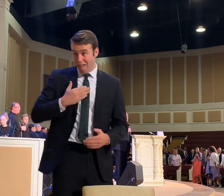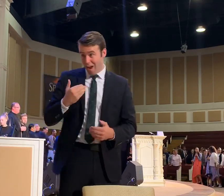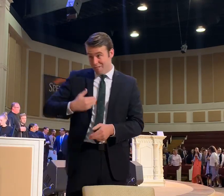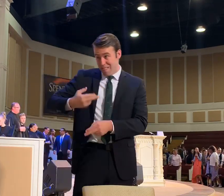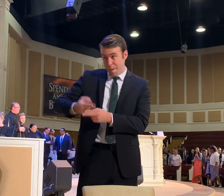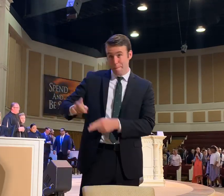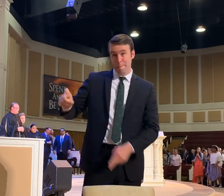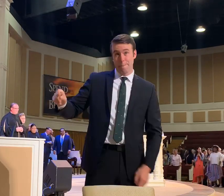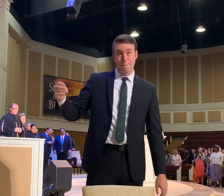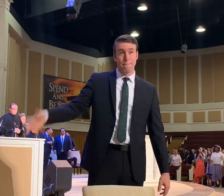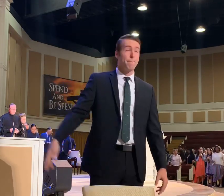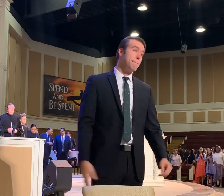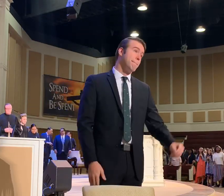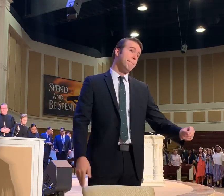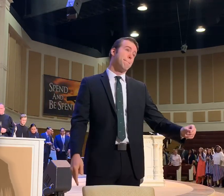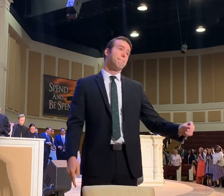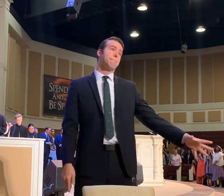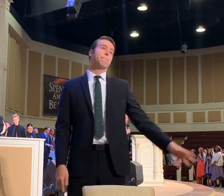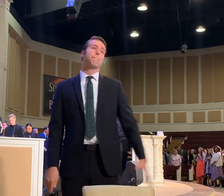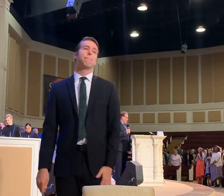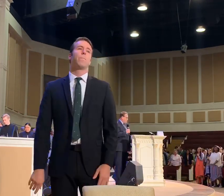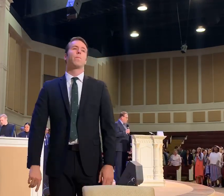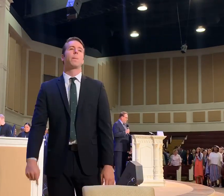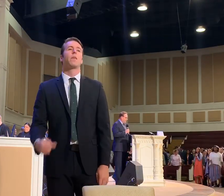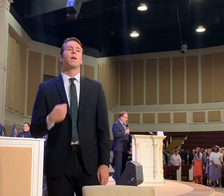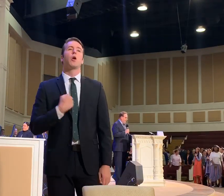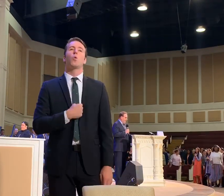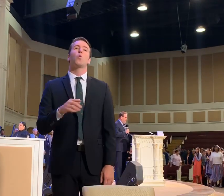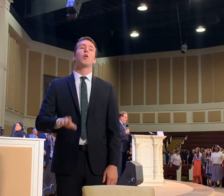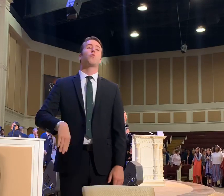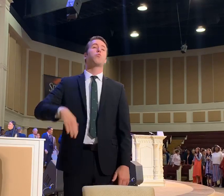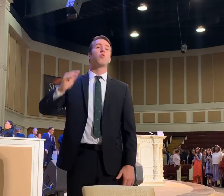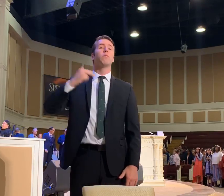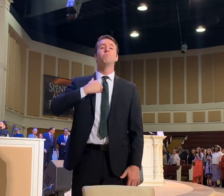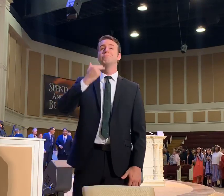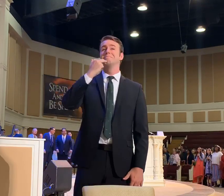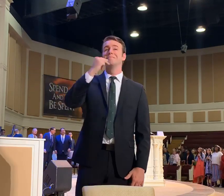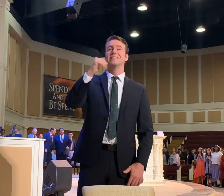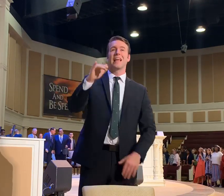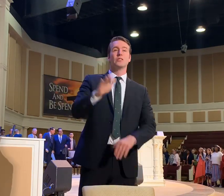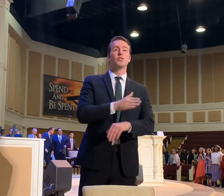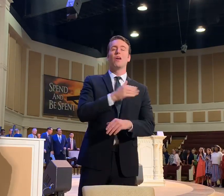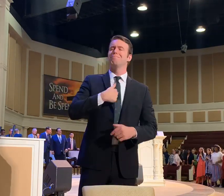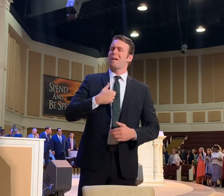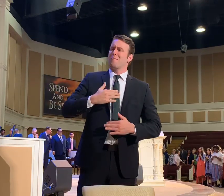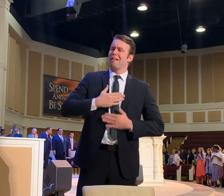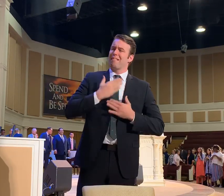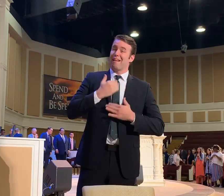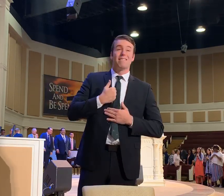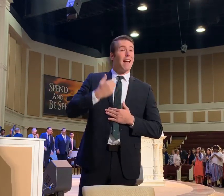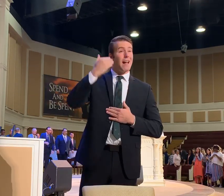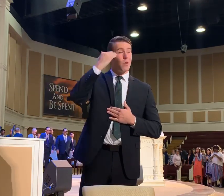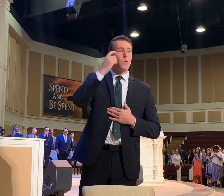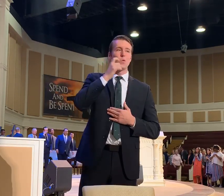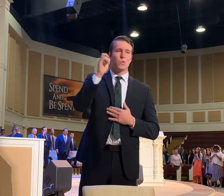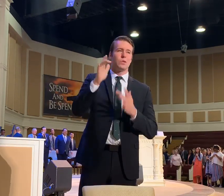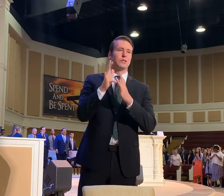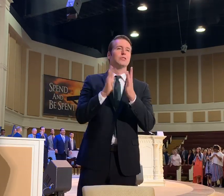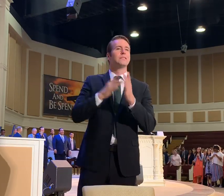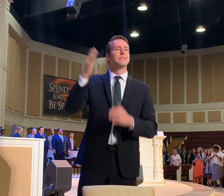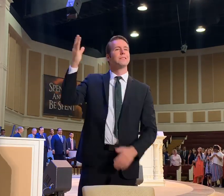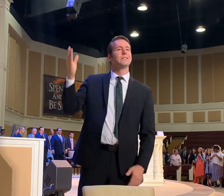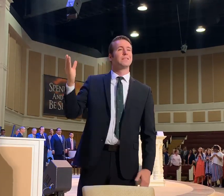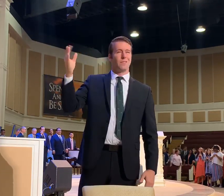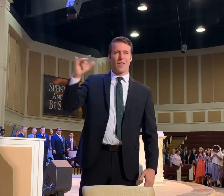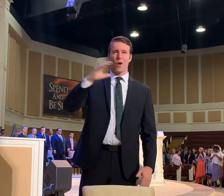Amen! And when I was a kid we grew up singing I'm glad I know who Jesus is. Any